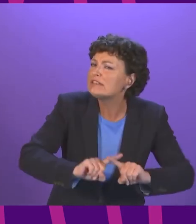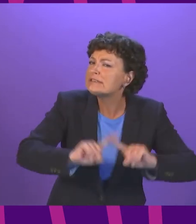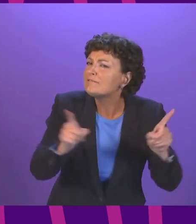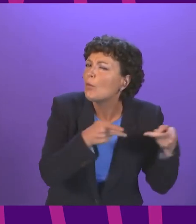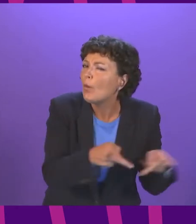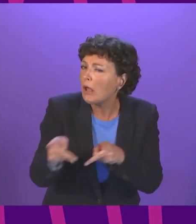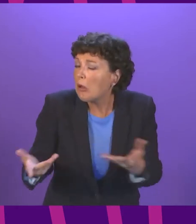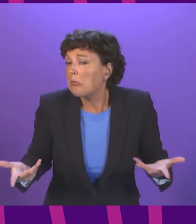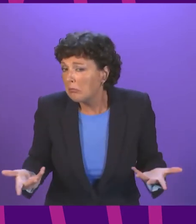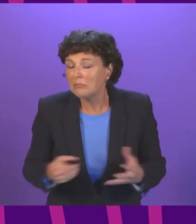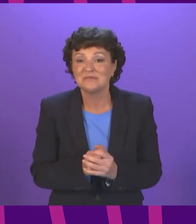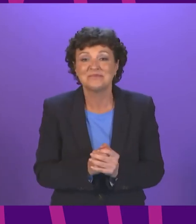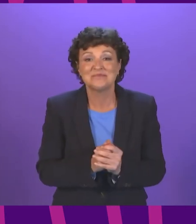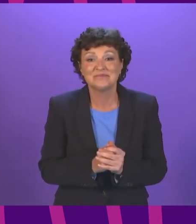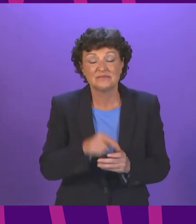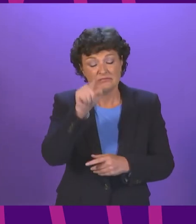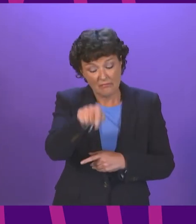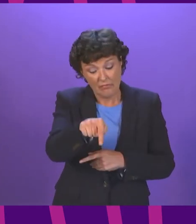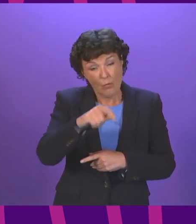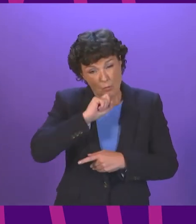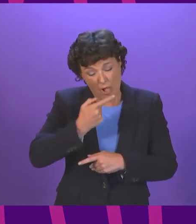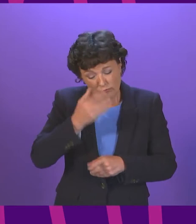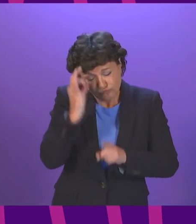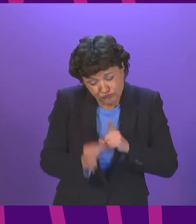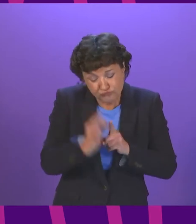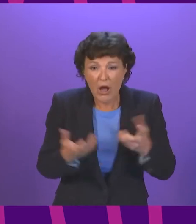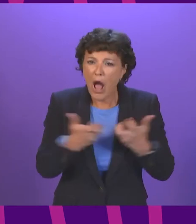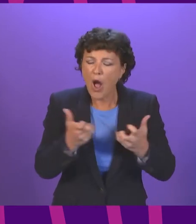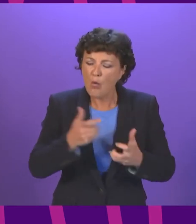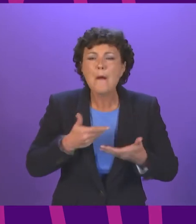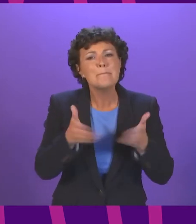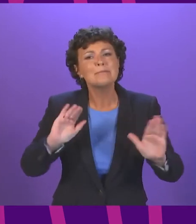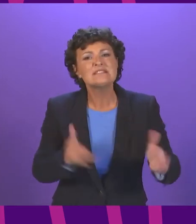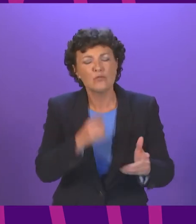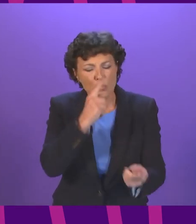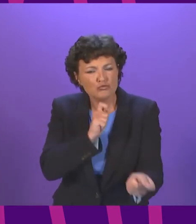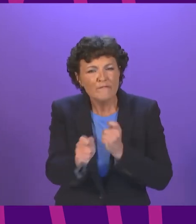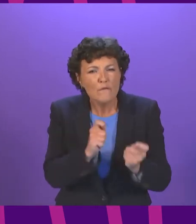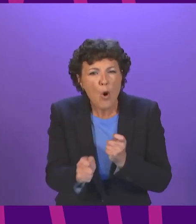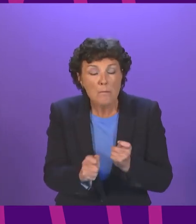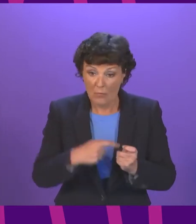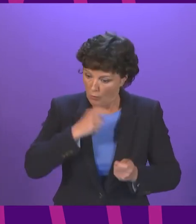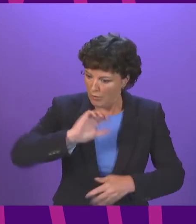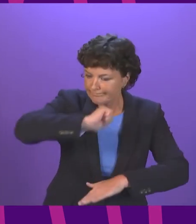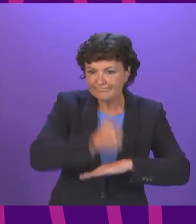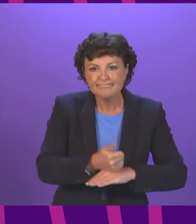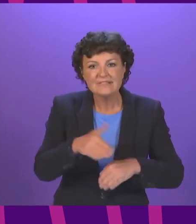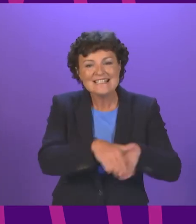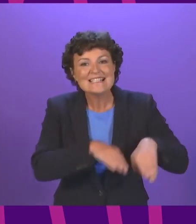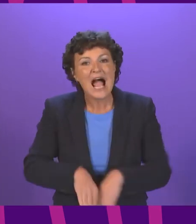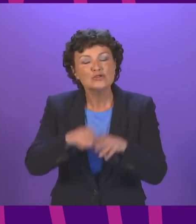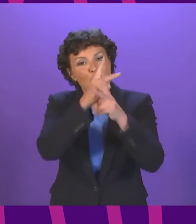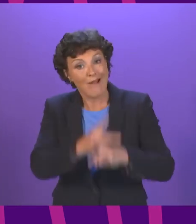In detail, it sets out plans to invest in and reform our public services, establish a national care service,